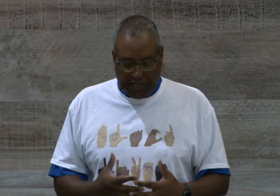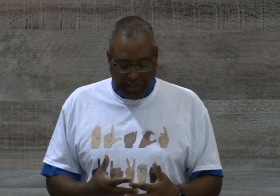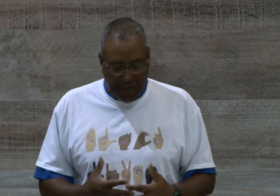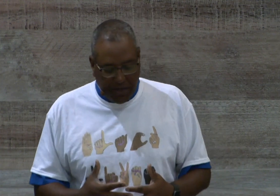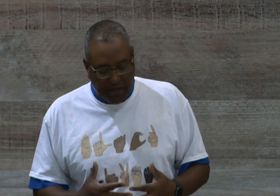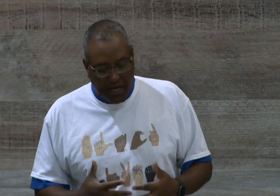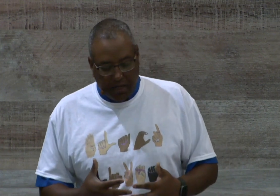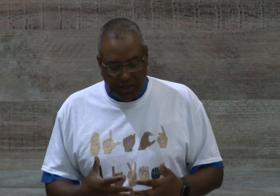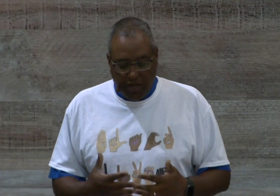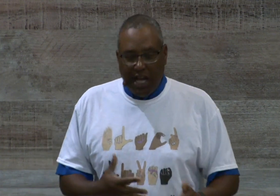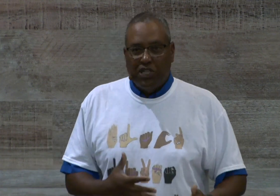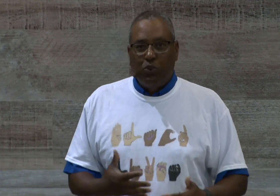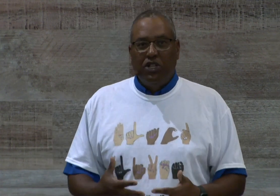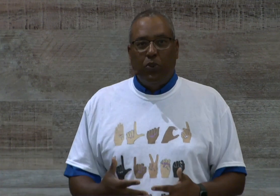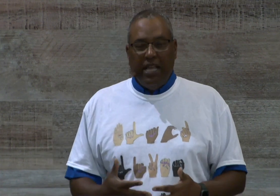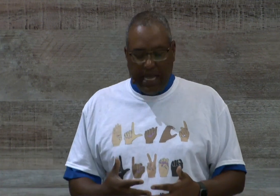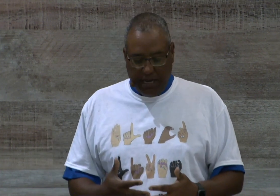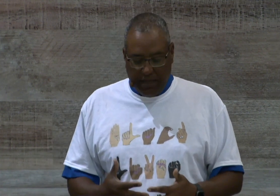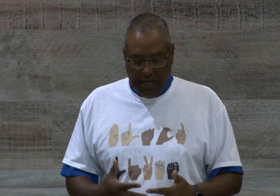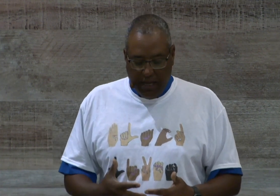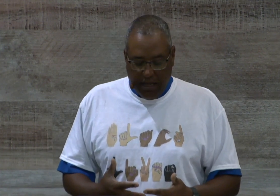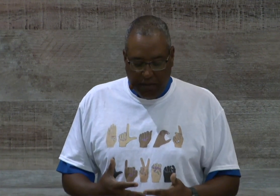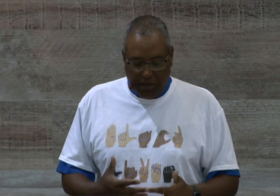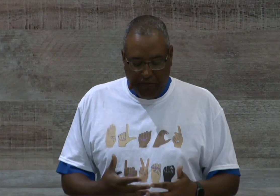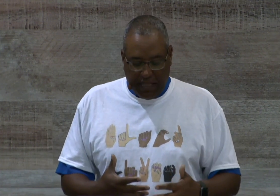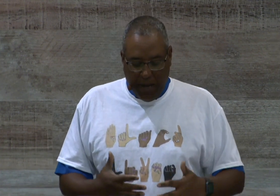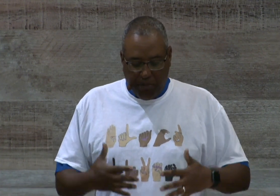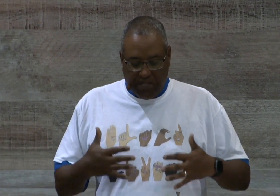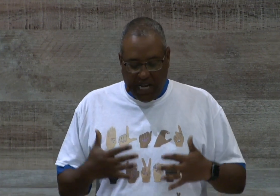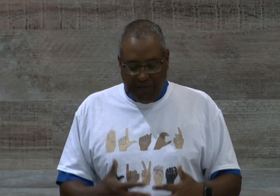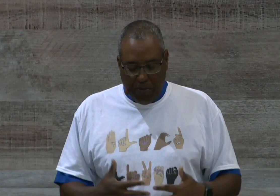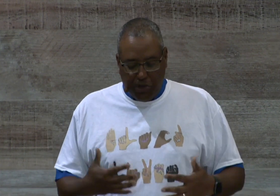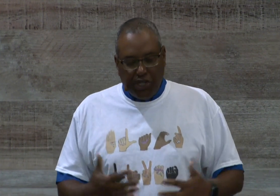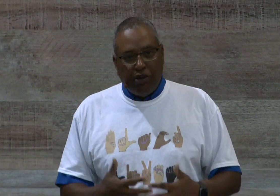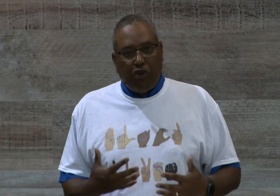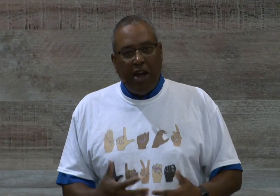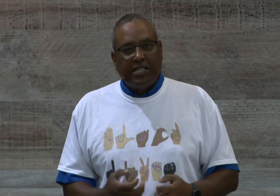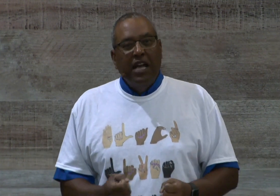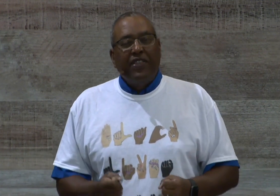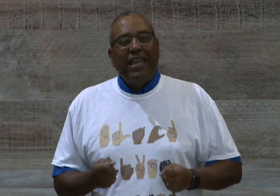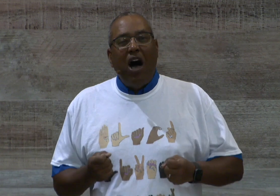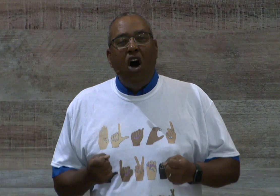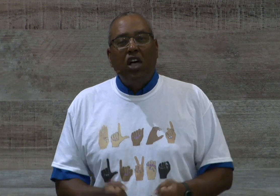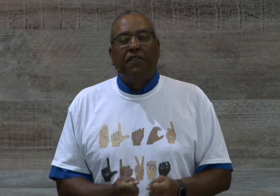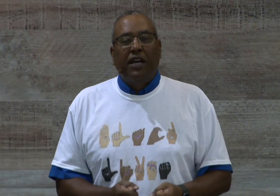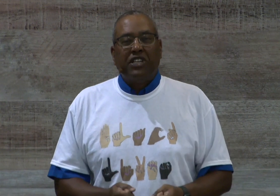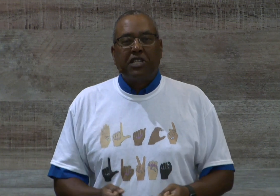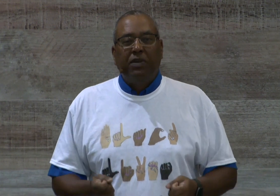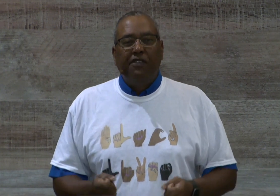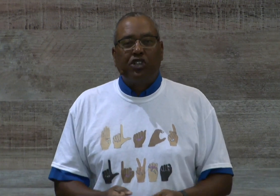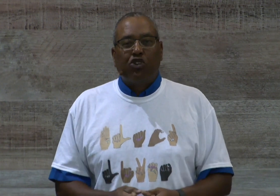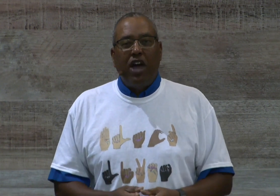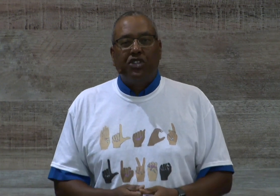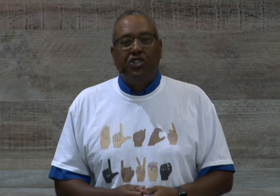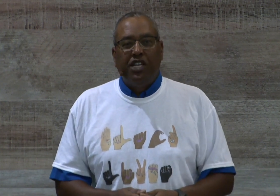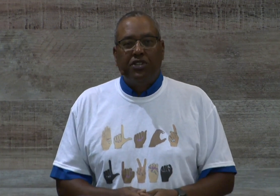up in Colossians 1.28, if you present everyone mature in Christ, that all of us, as believers in Christ Jesus,